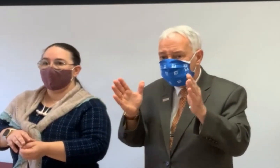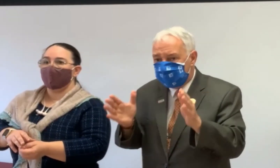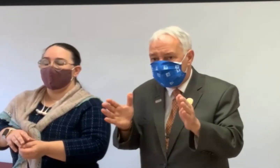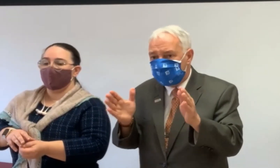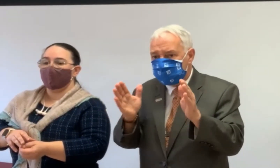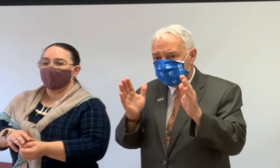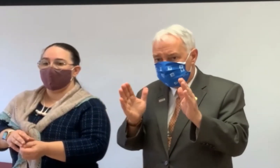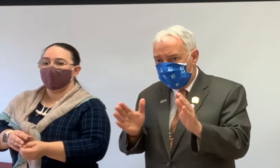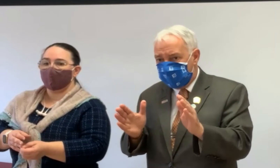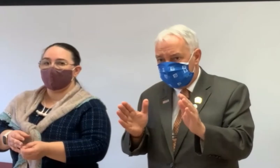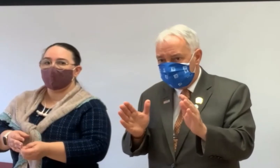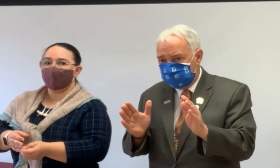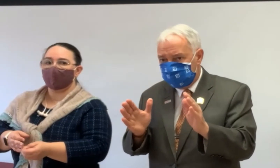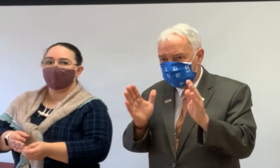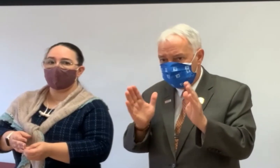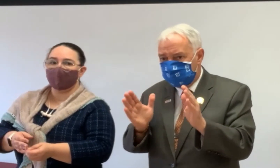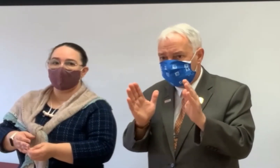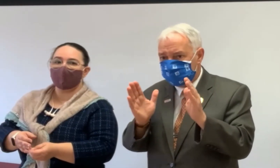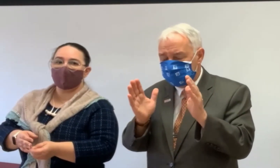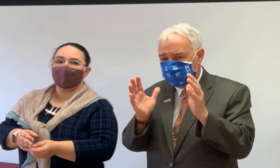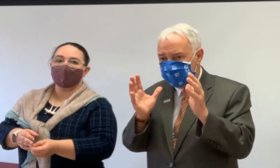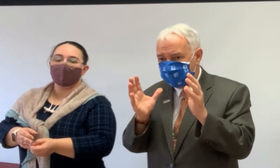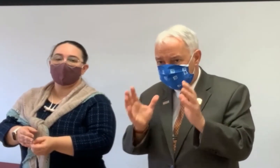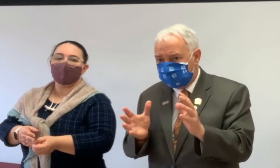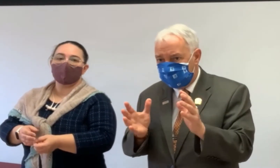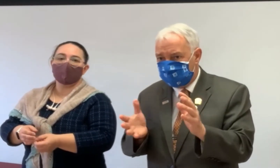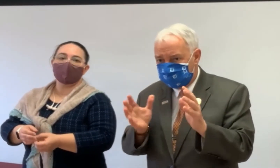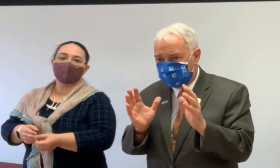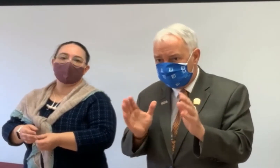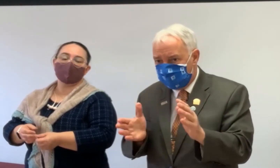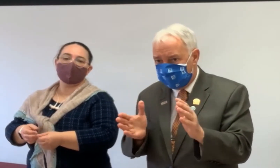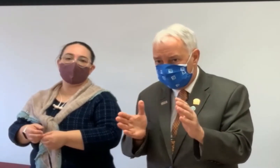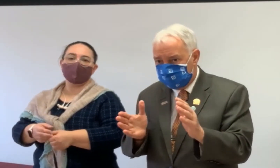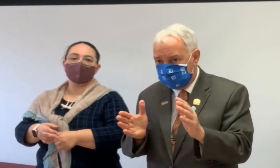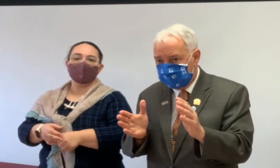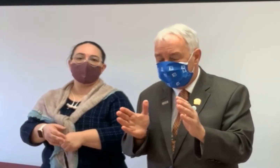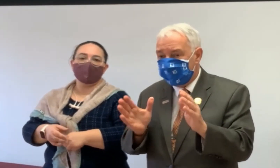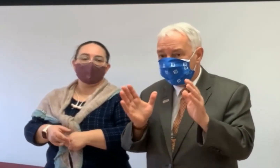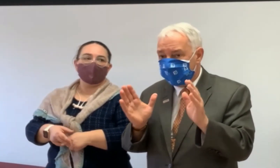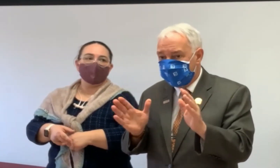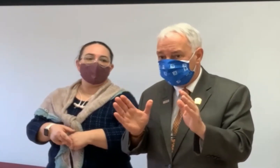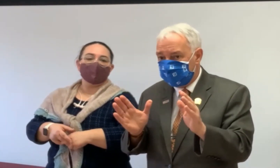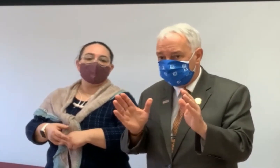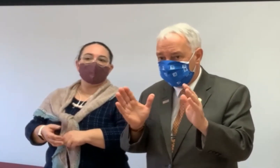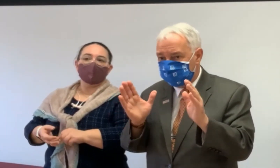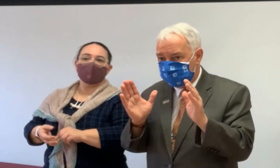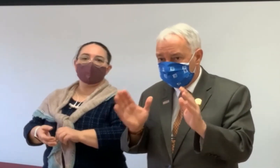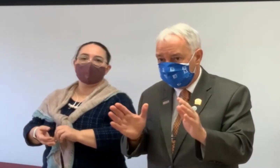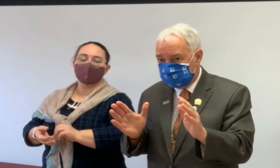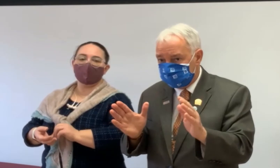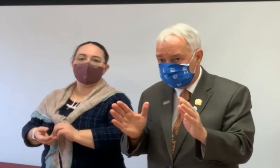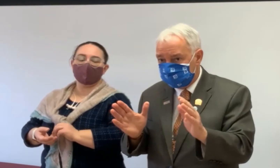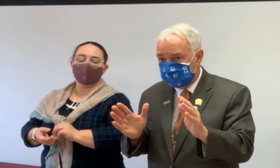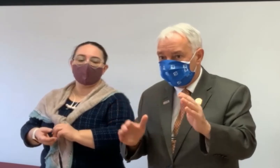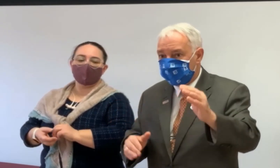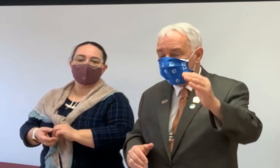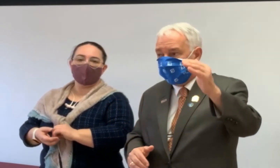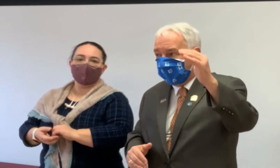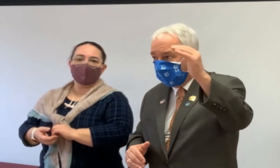The original design, the original, when they invented a reverse mortgage, the concept was simple.